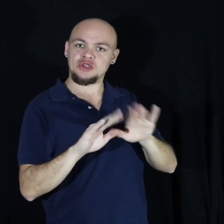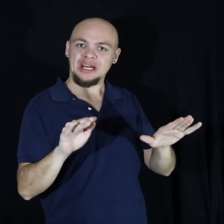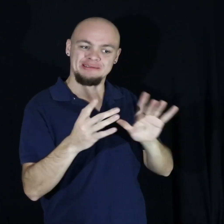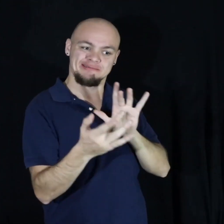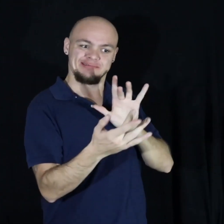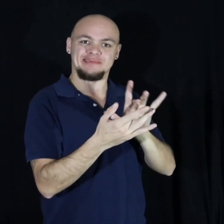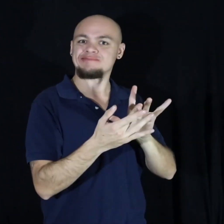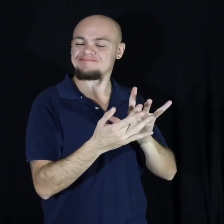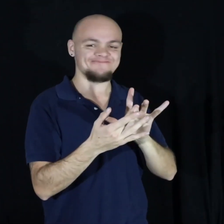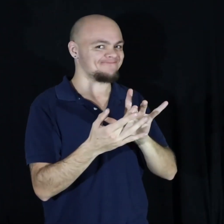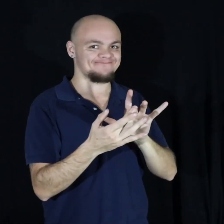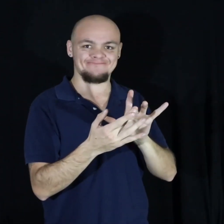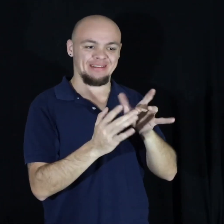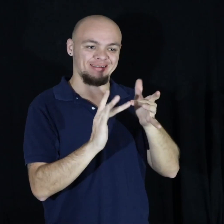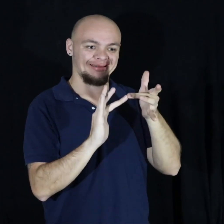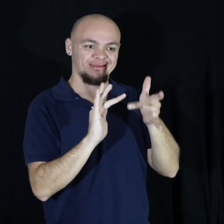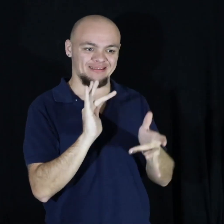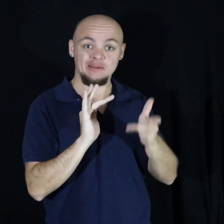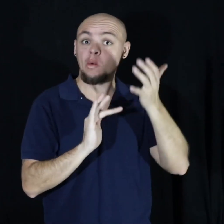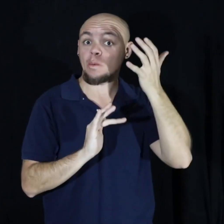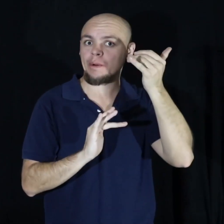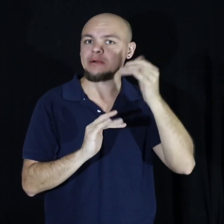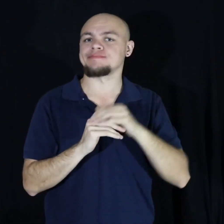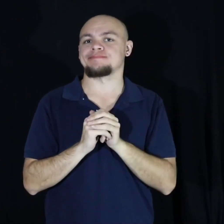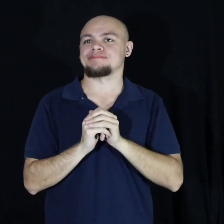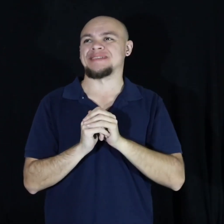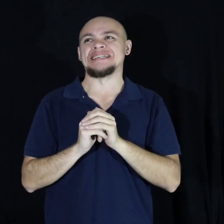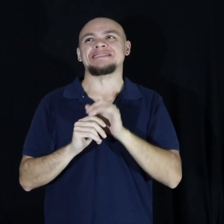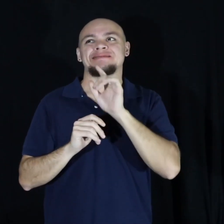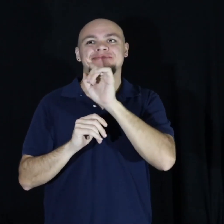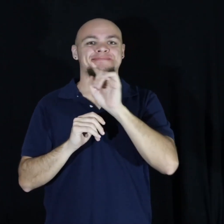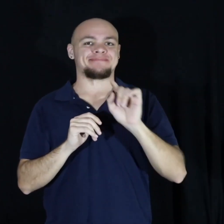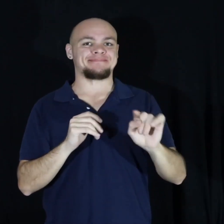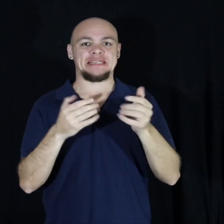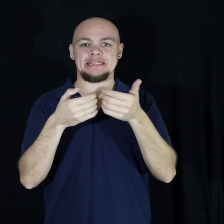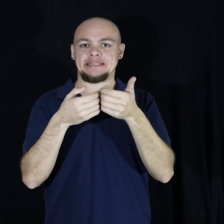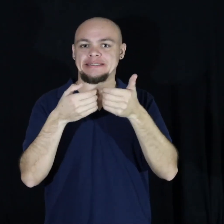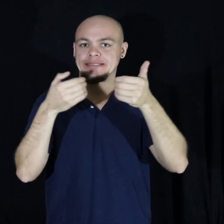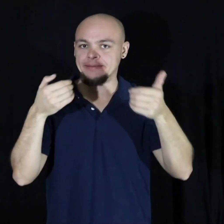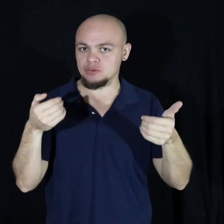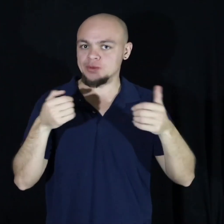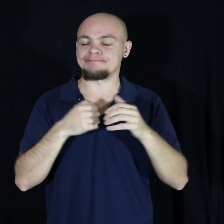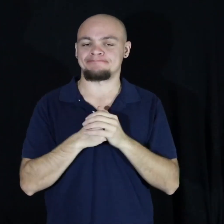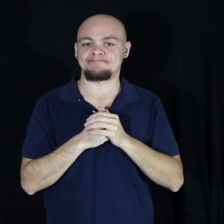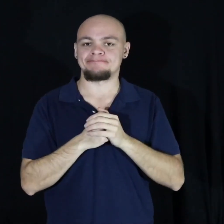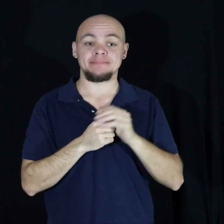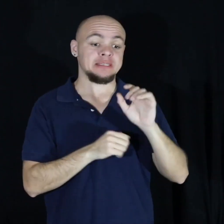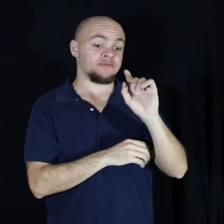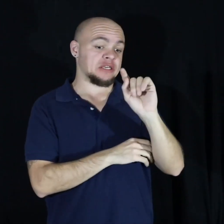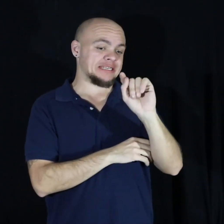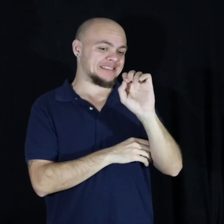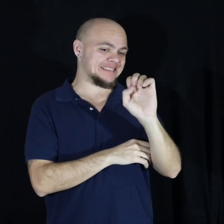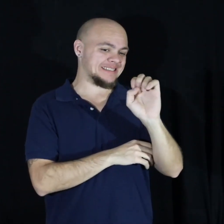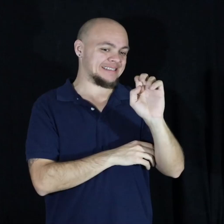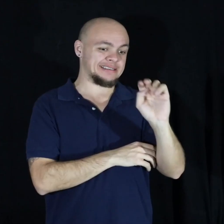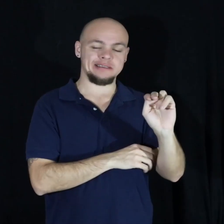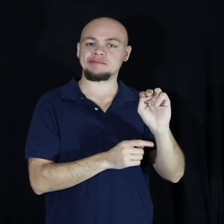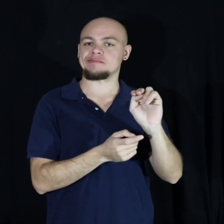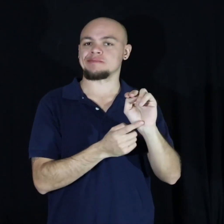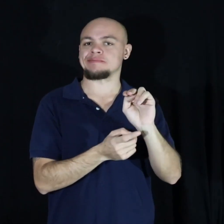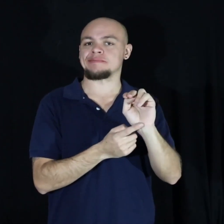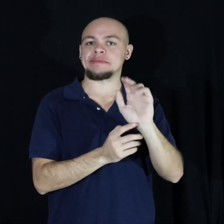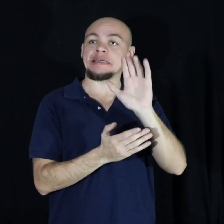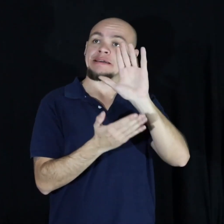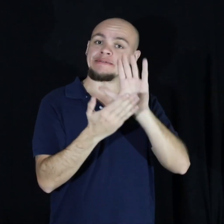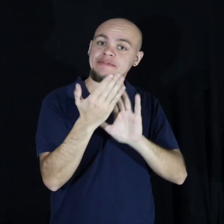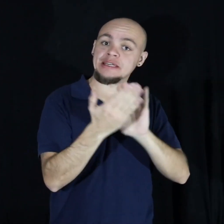main reasons is because they are separating from each other and for teenagers they have lost face